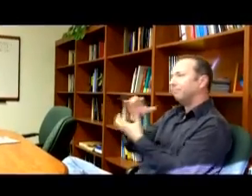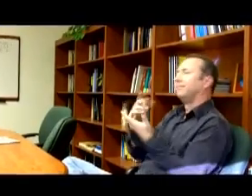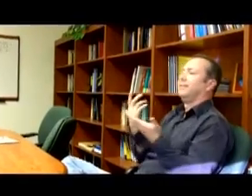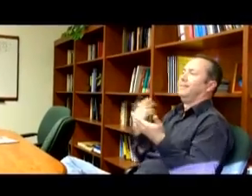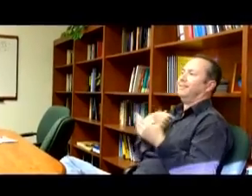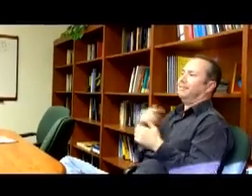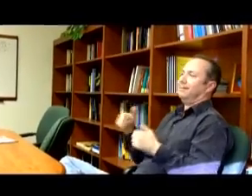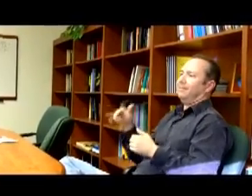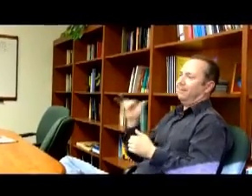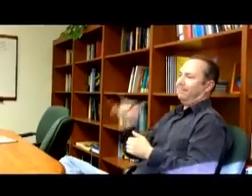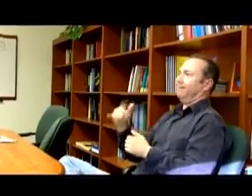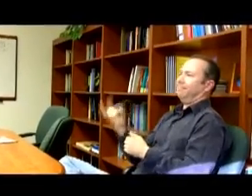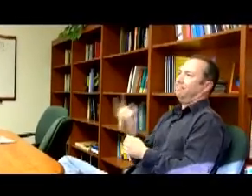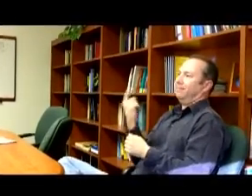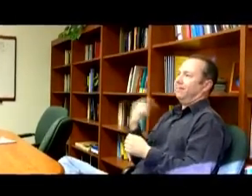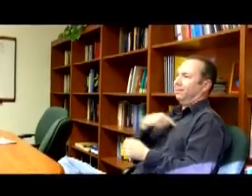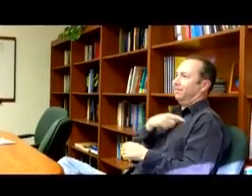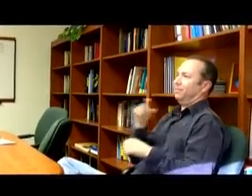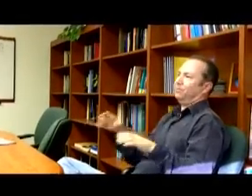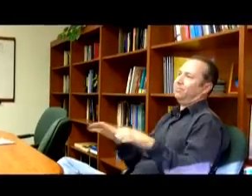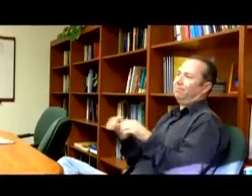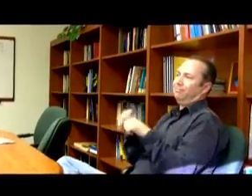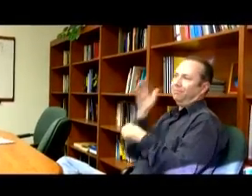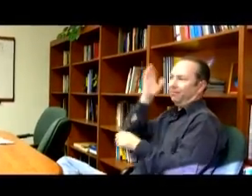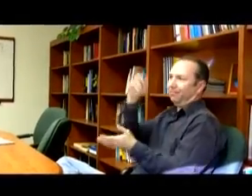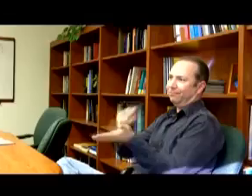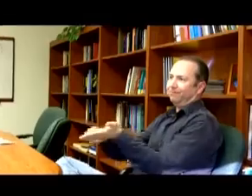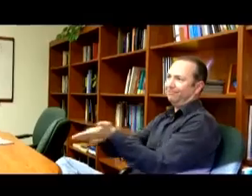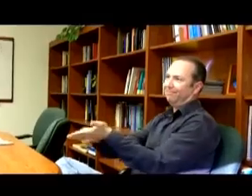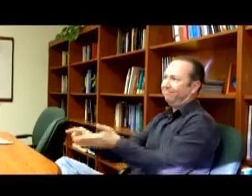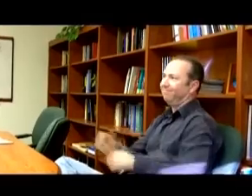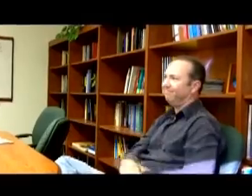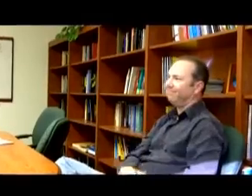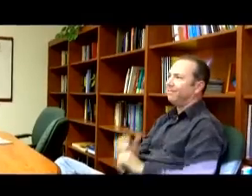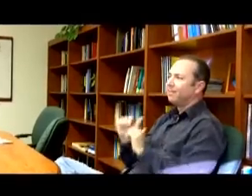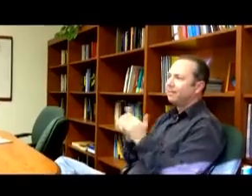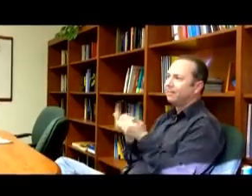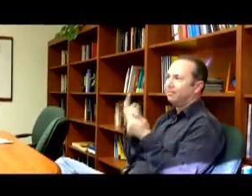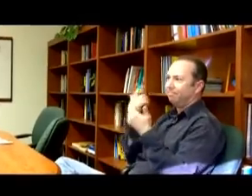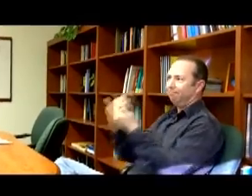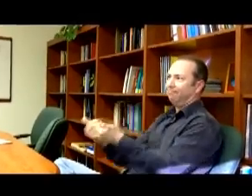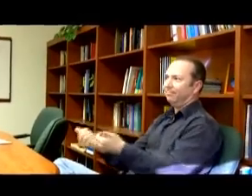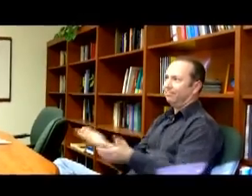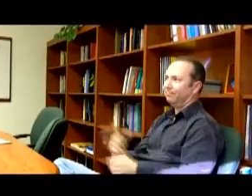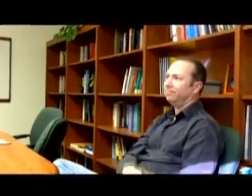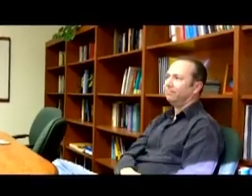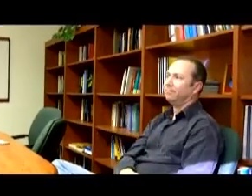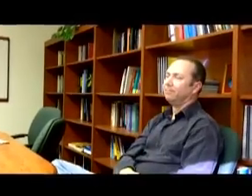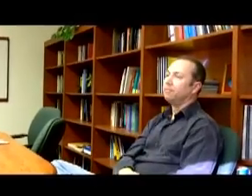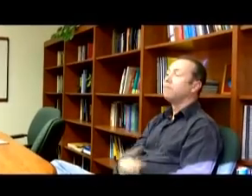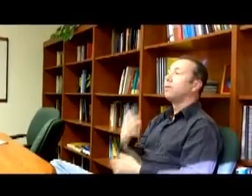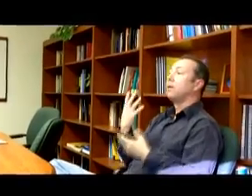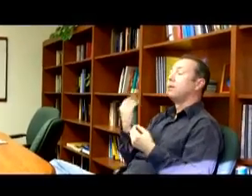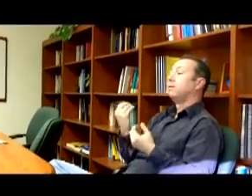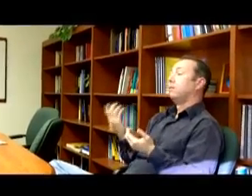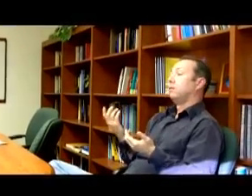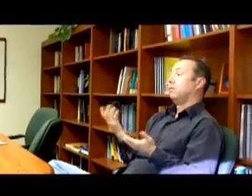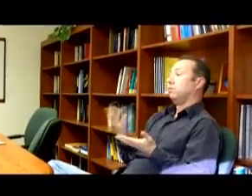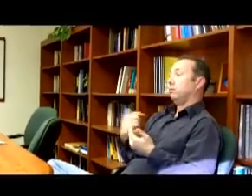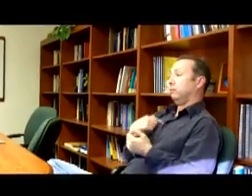as far as a mixture, that's something that we plan to do future research on, and how we can distinguish between these two facial expressions that are occurring.